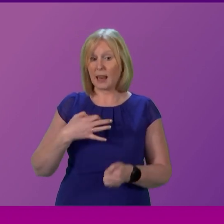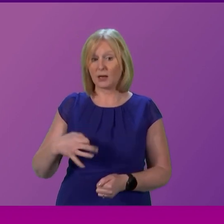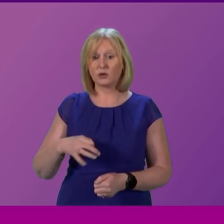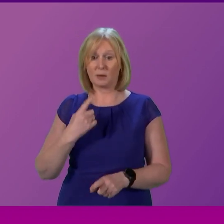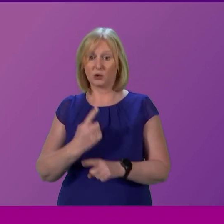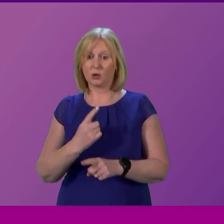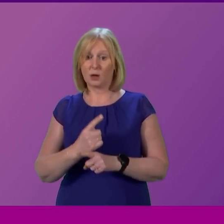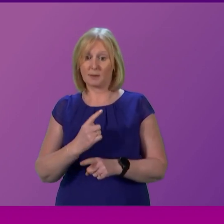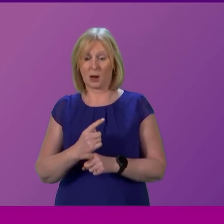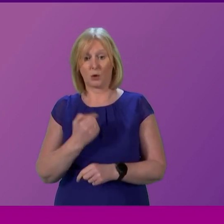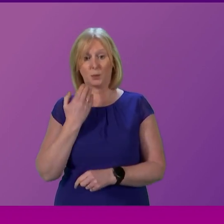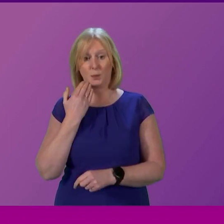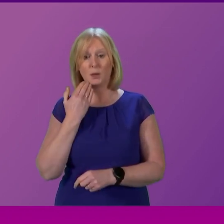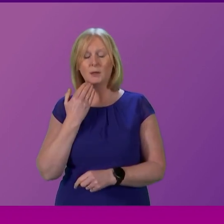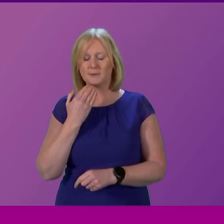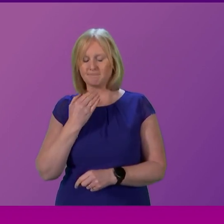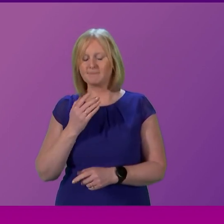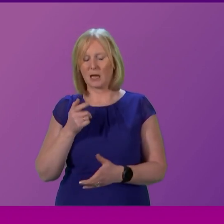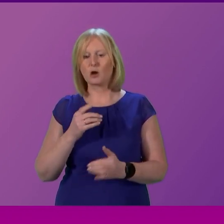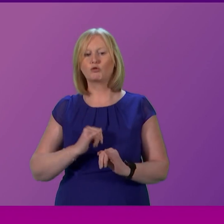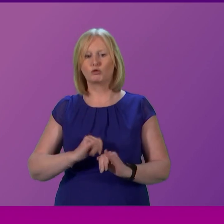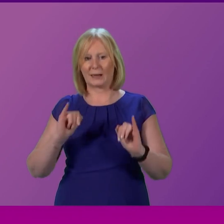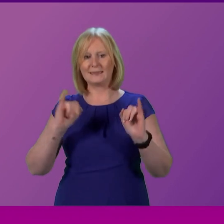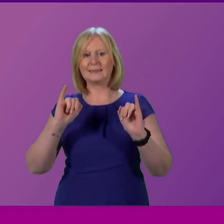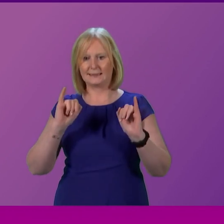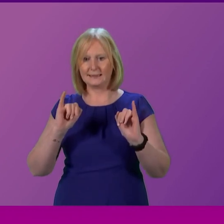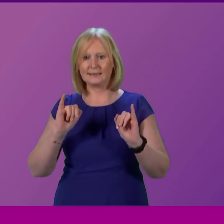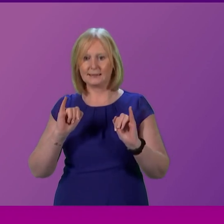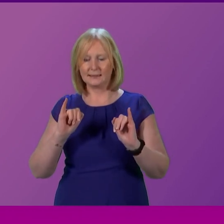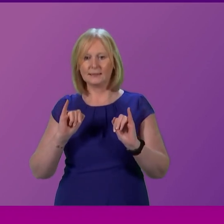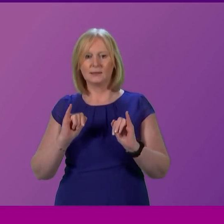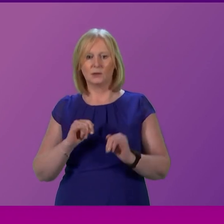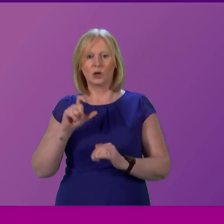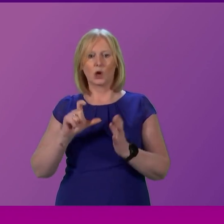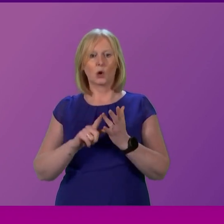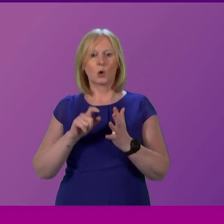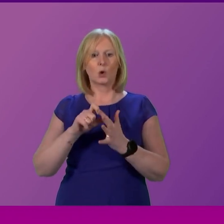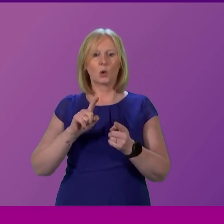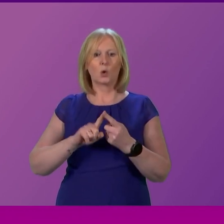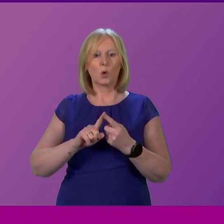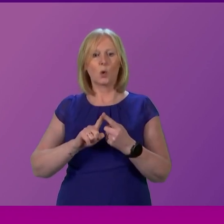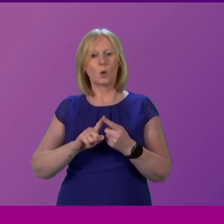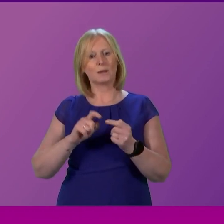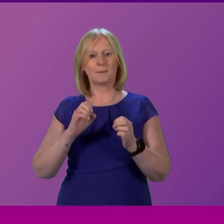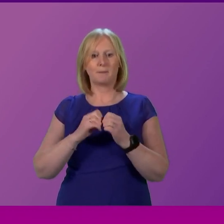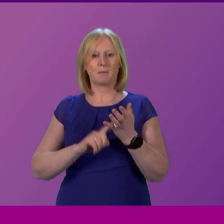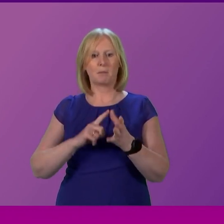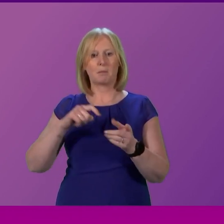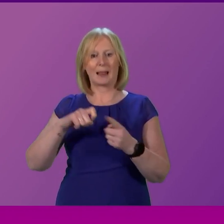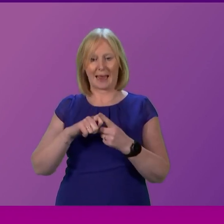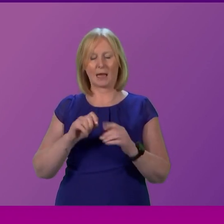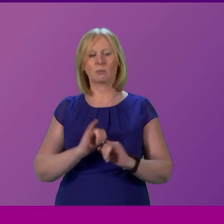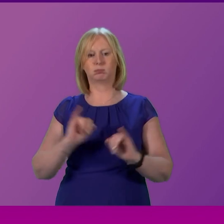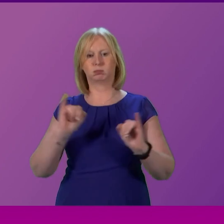a crisis within this crisis the code black nightmare which began in 2021 continues today